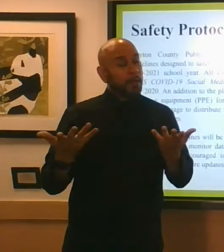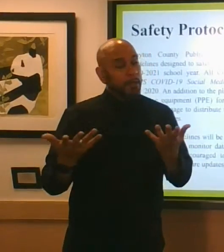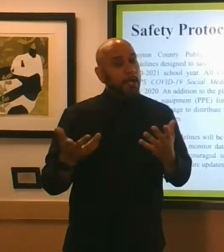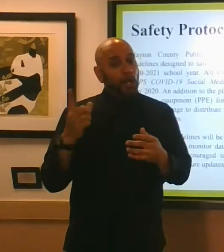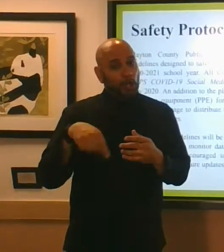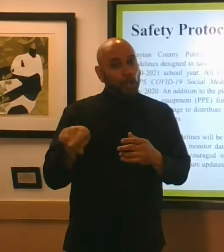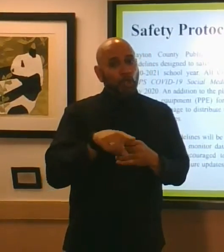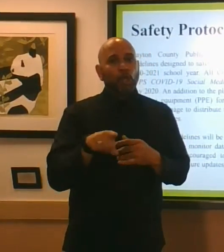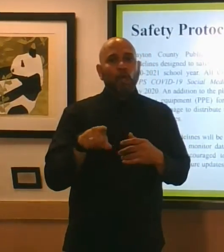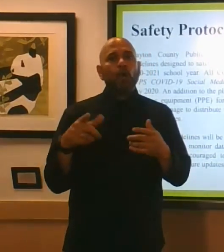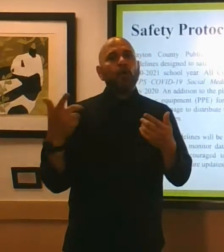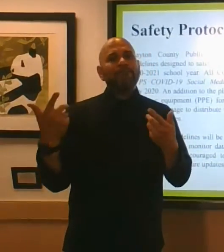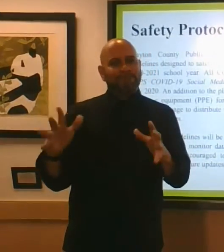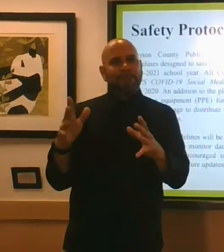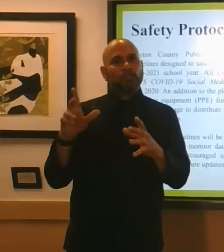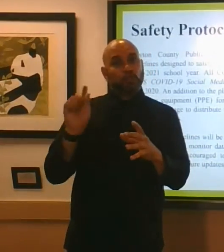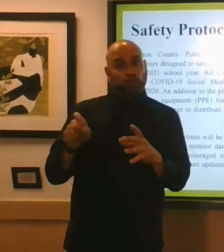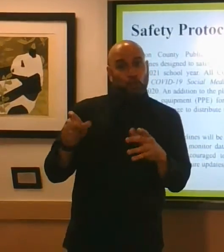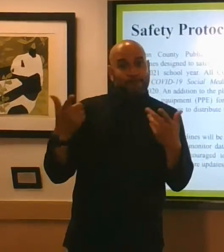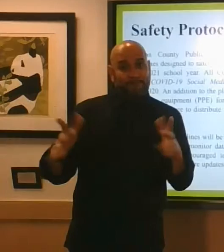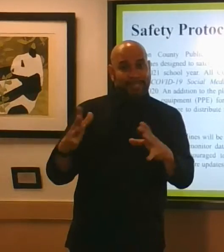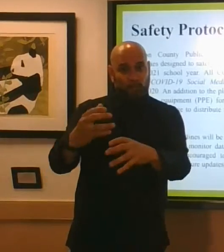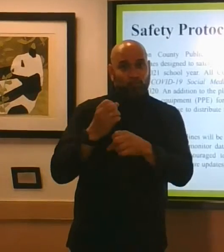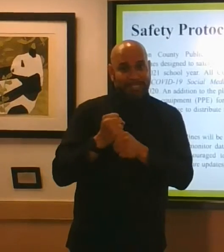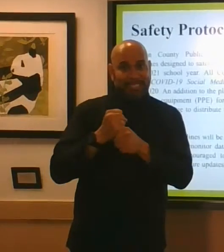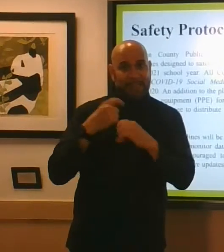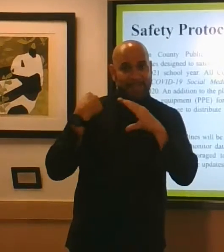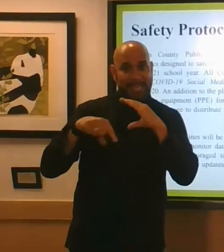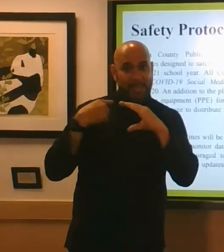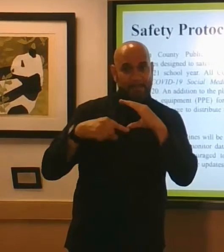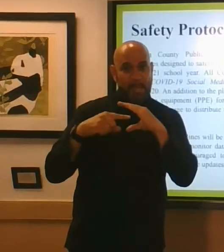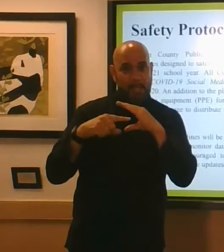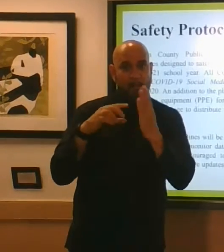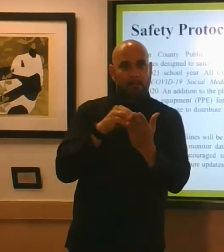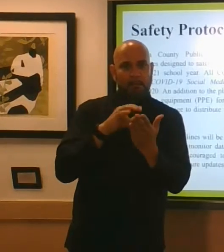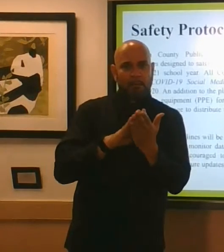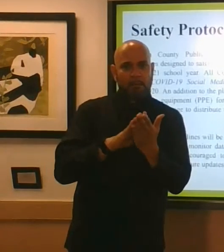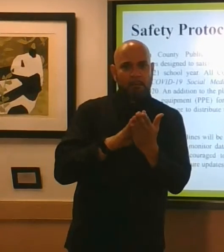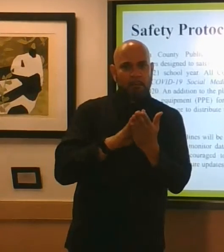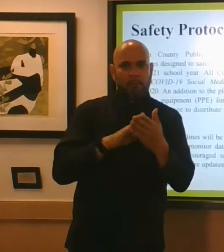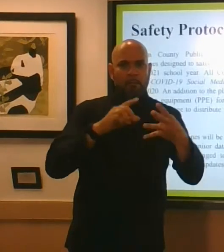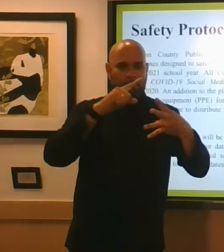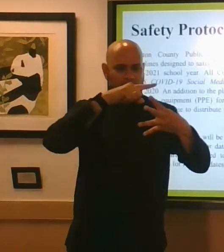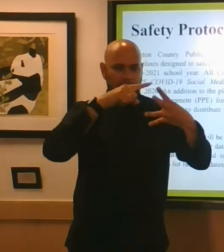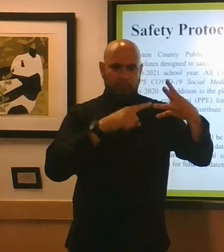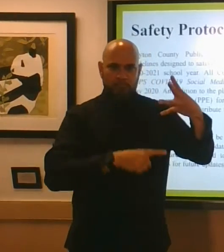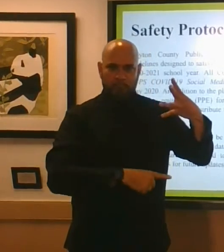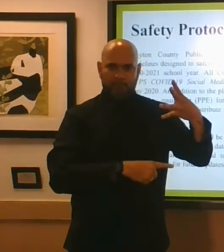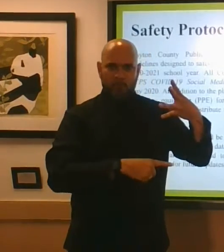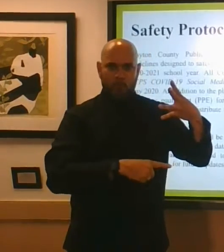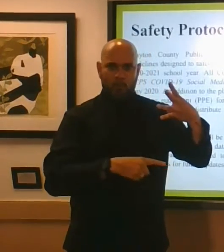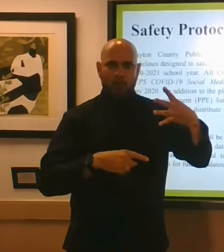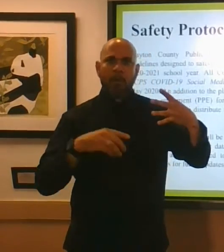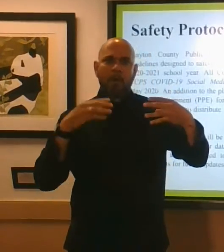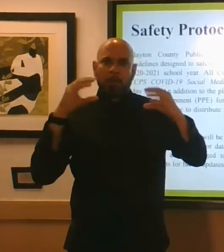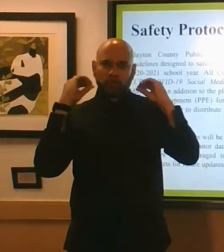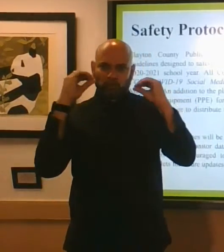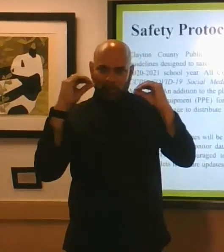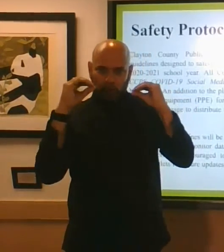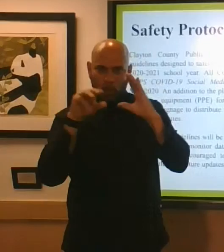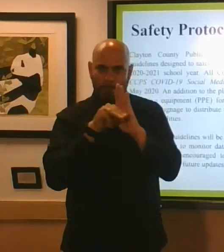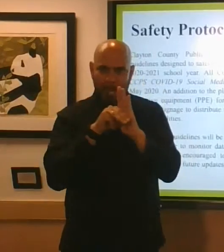should get in this email a document that outlines the four instructional models protocols and